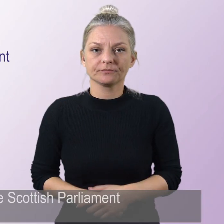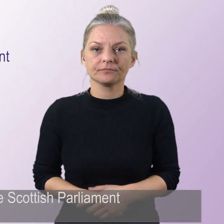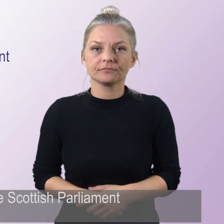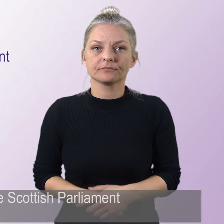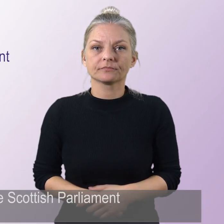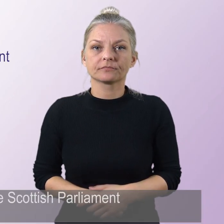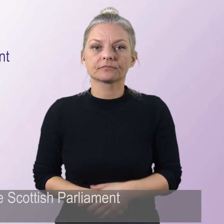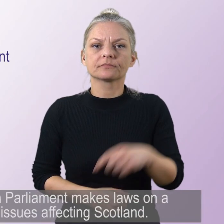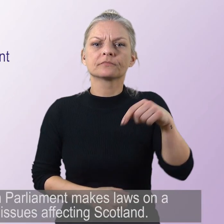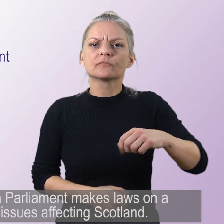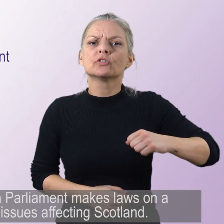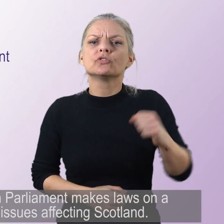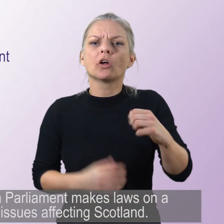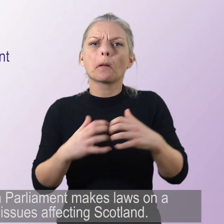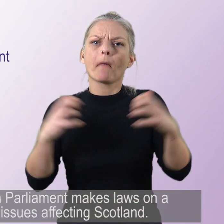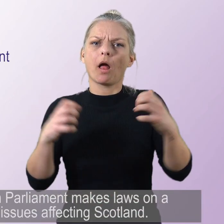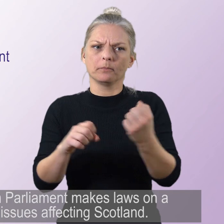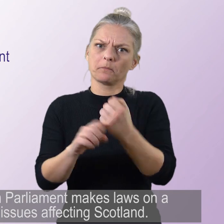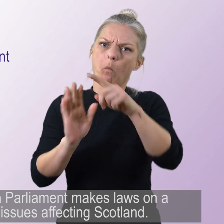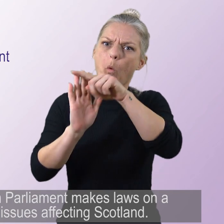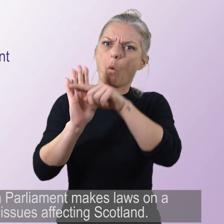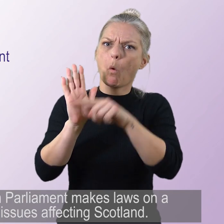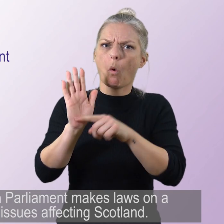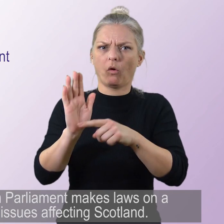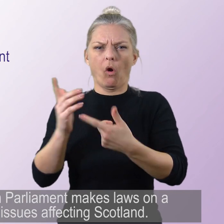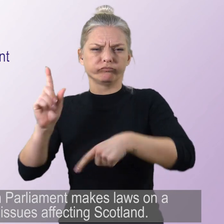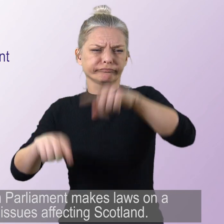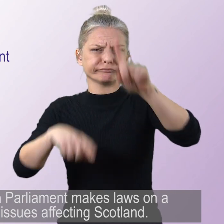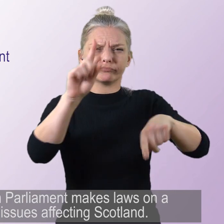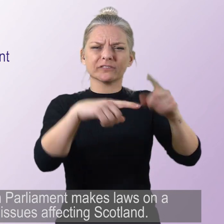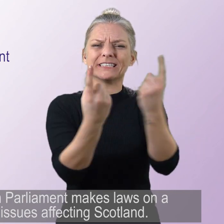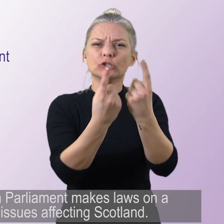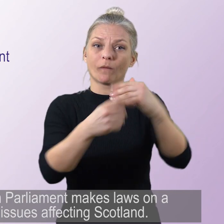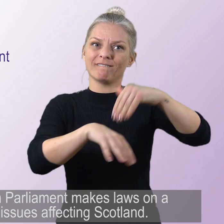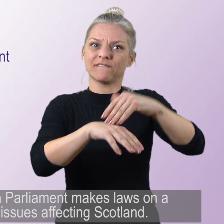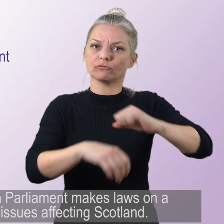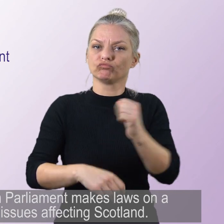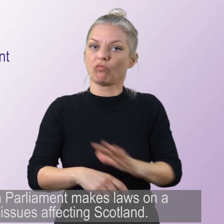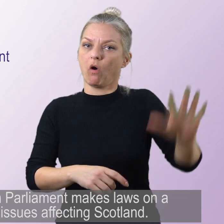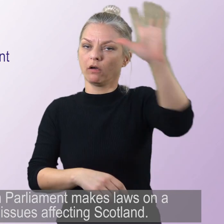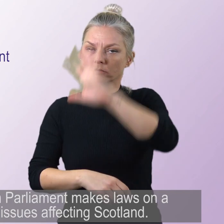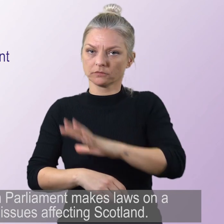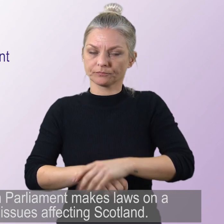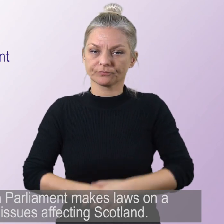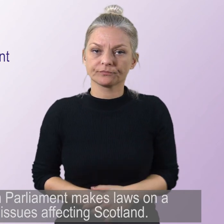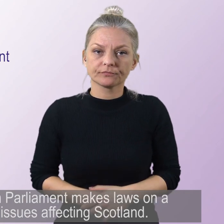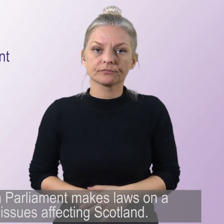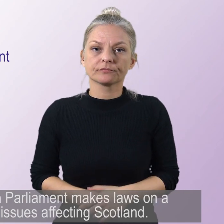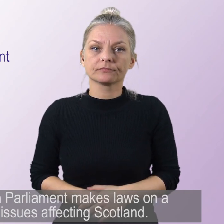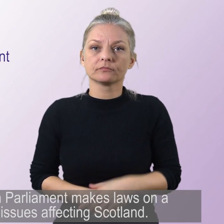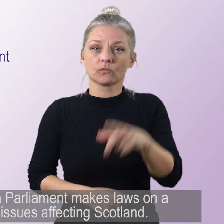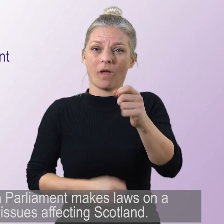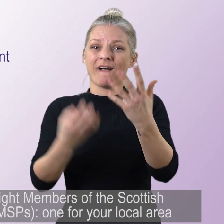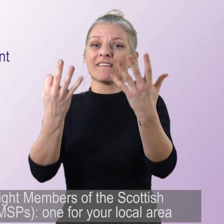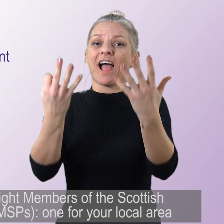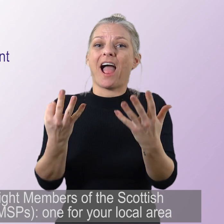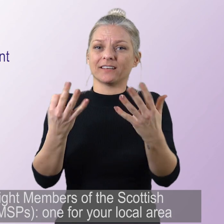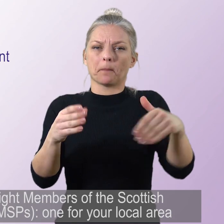The Scottish Parliament makes laws on a range of issues affecting Scotland. You have